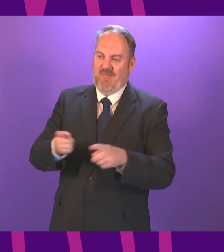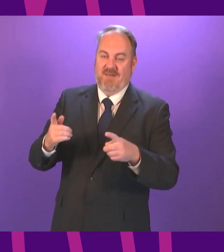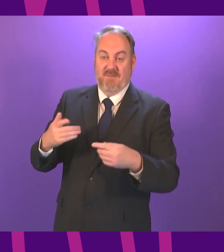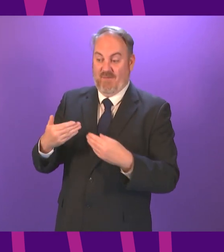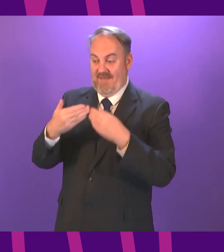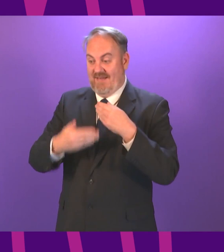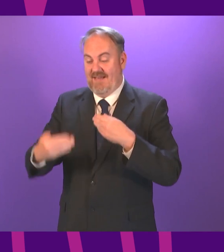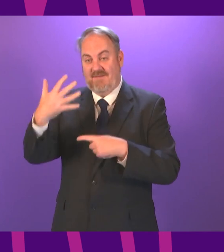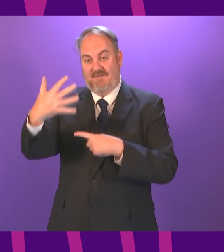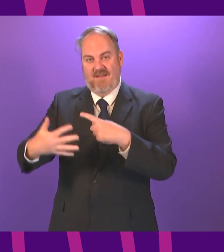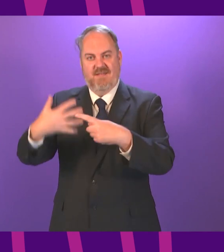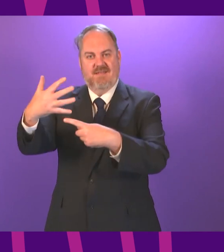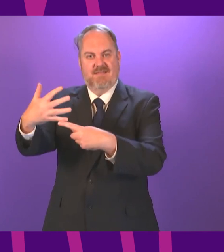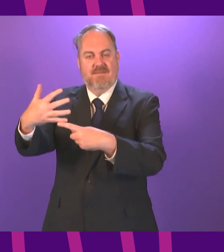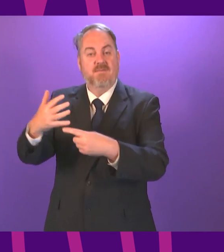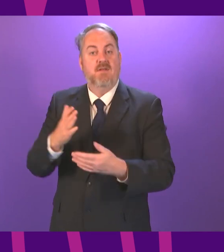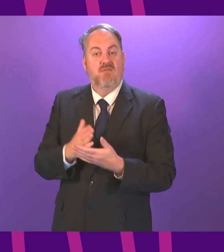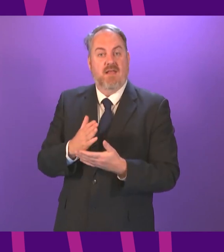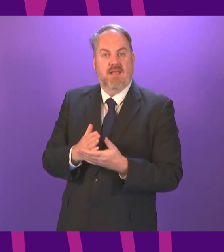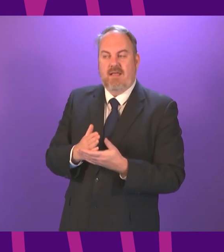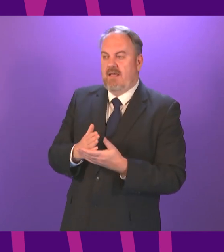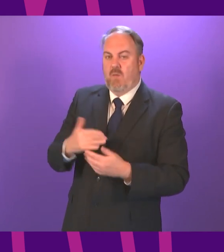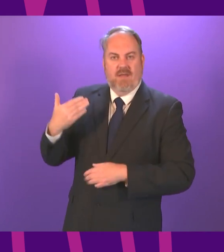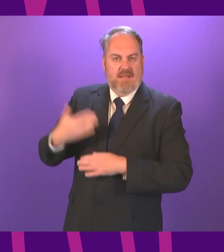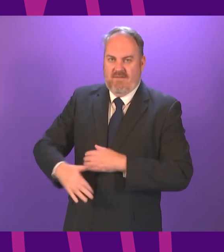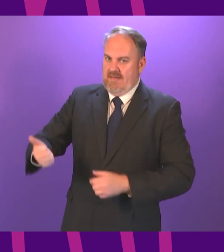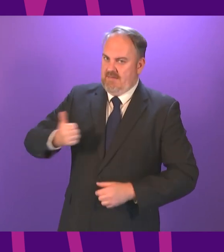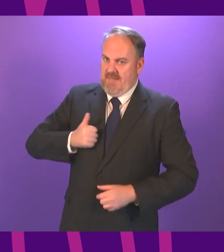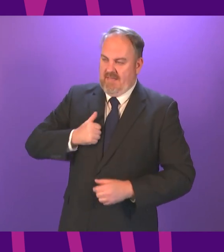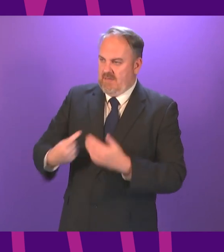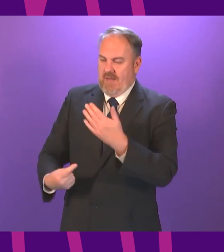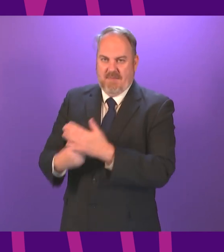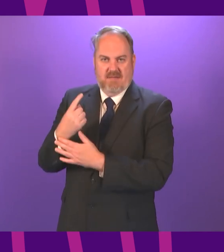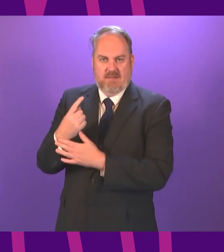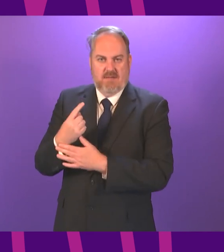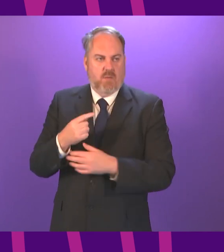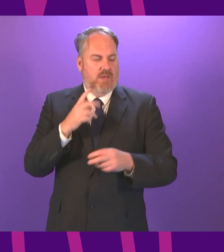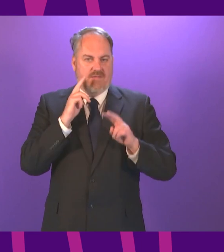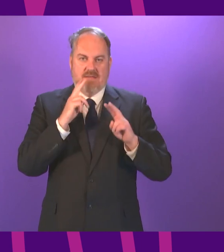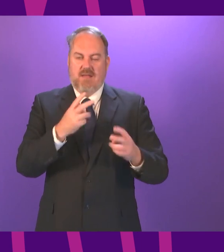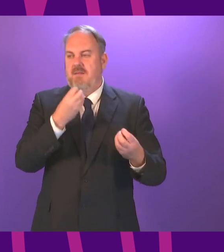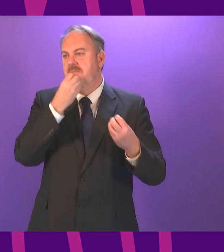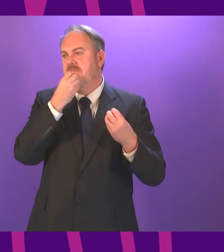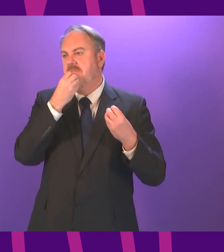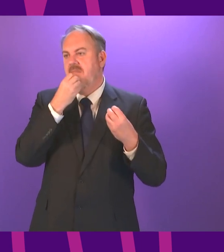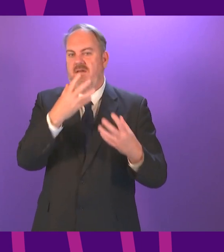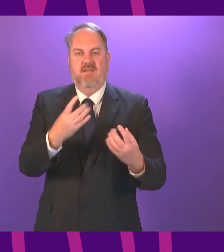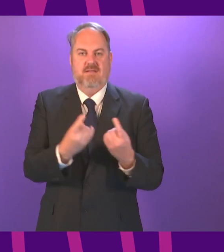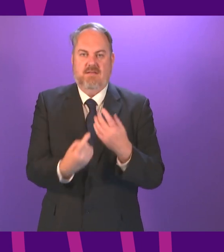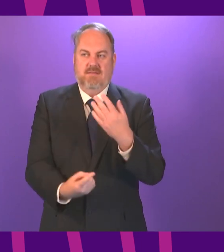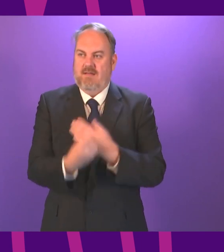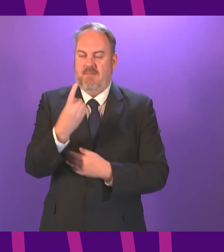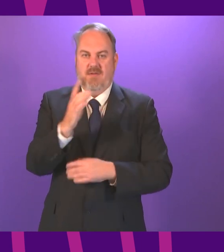year has been one that no one in this building could have predicted. We've seen the best from our communities, both in my region and across the country.